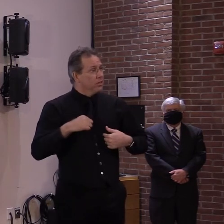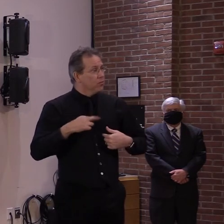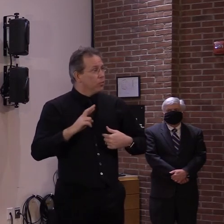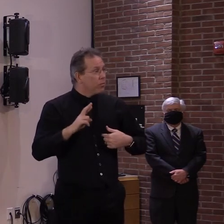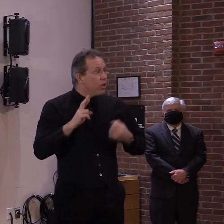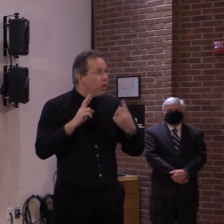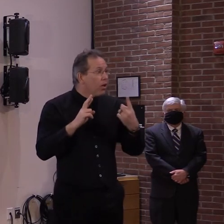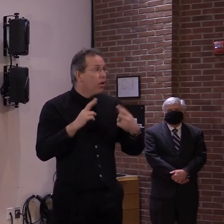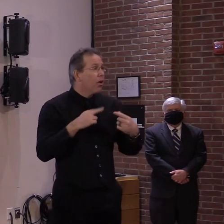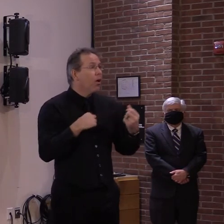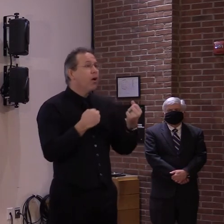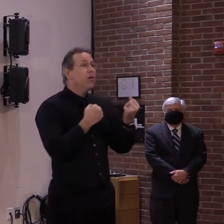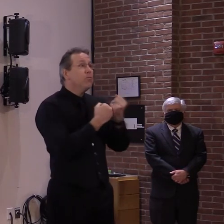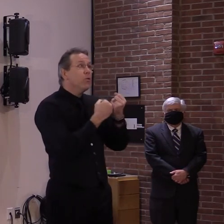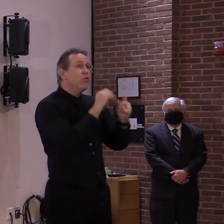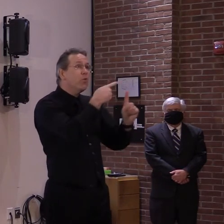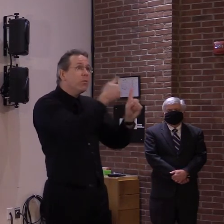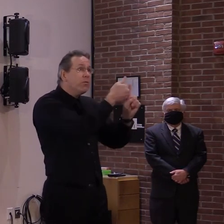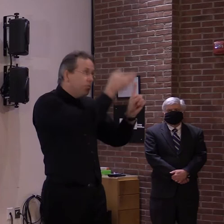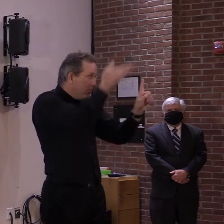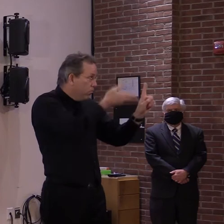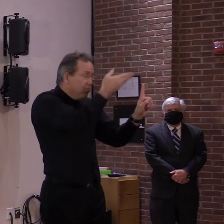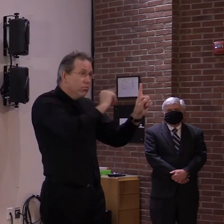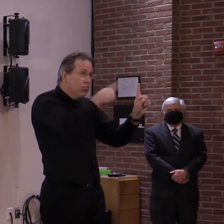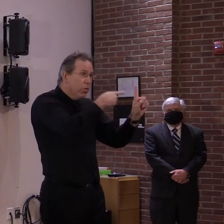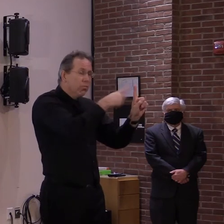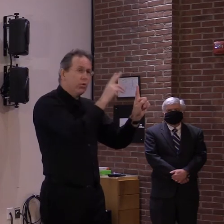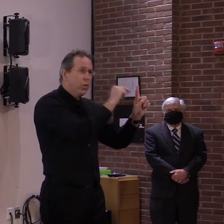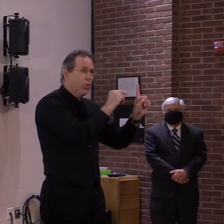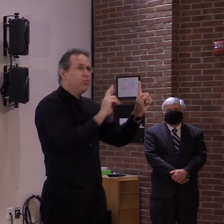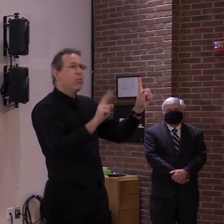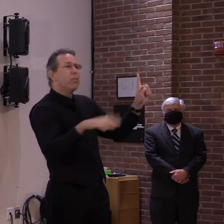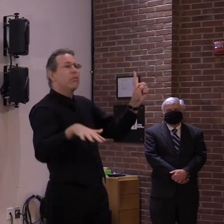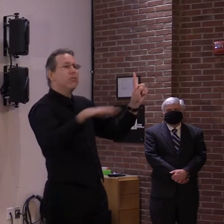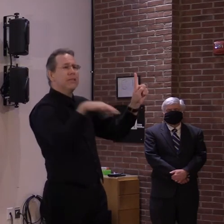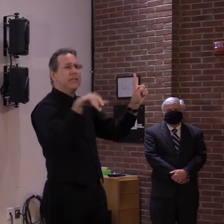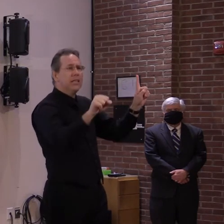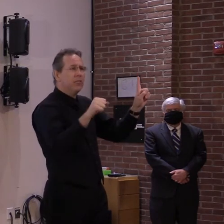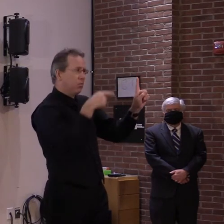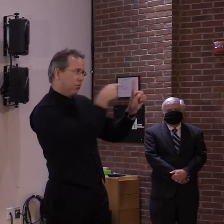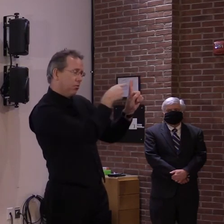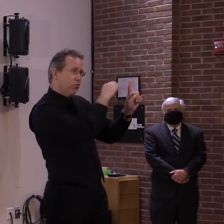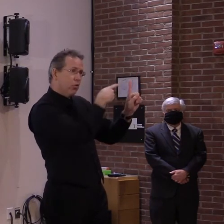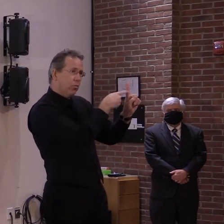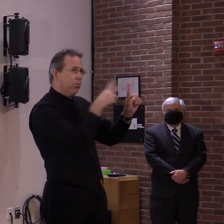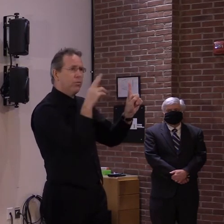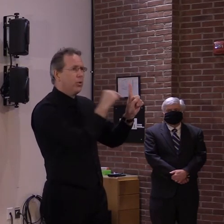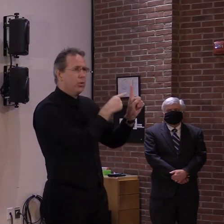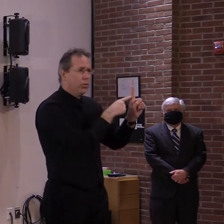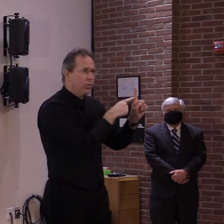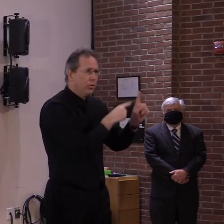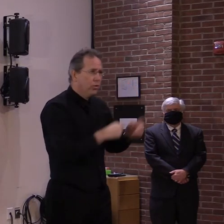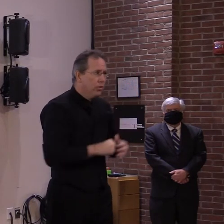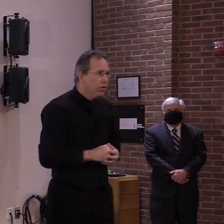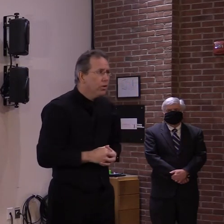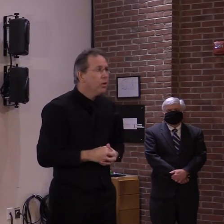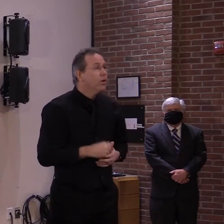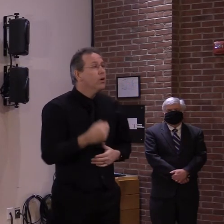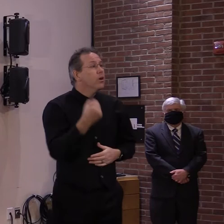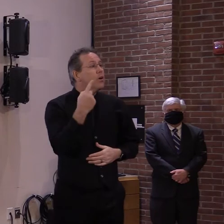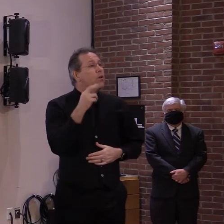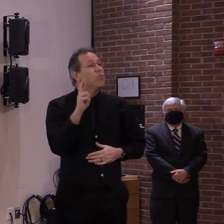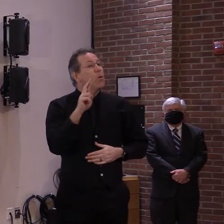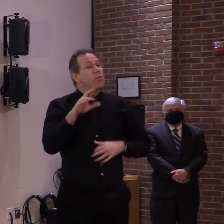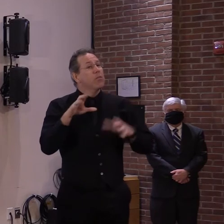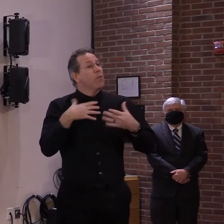President Trump. Now, I think the Republican Party is going to have to do some soul searching and figure out